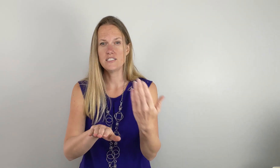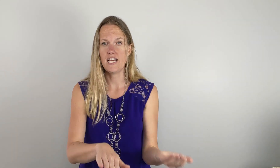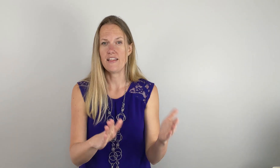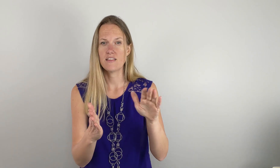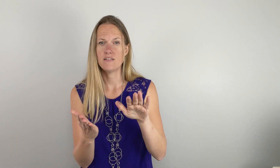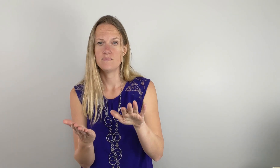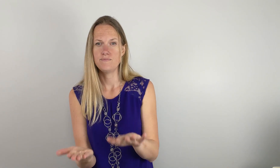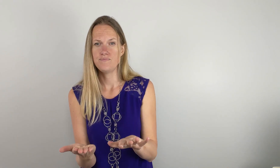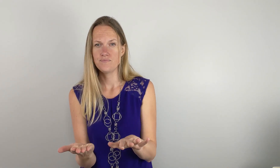death.